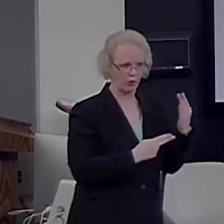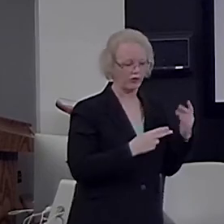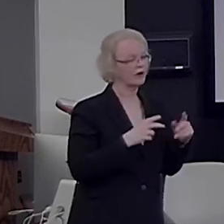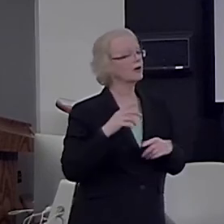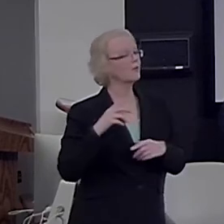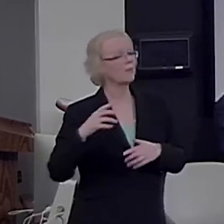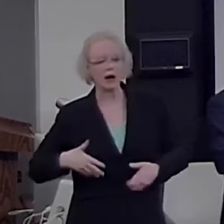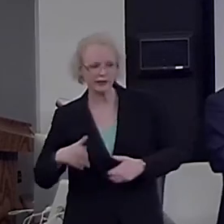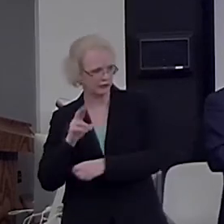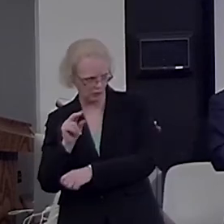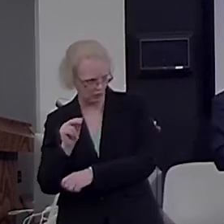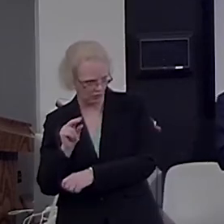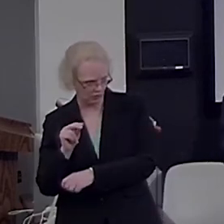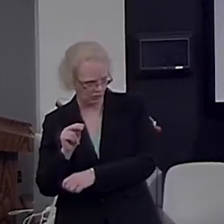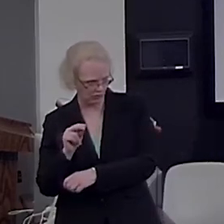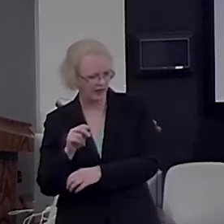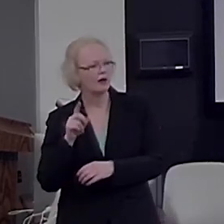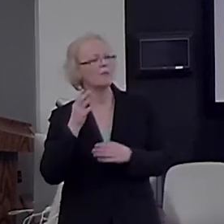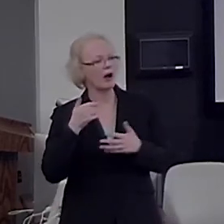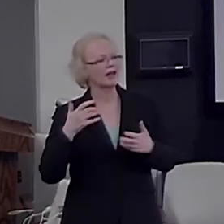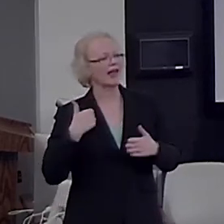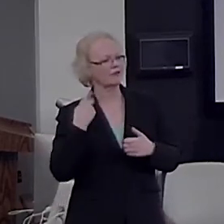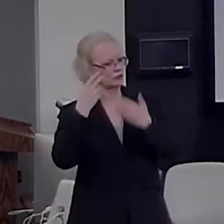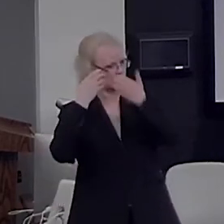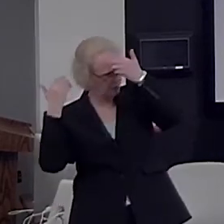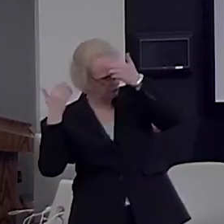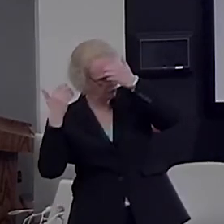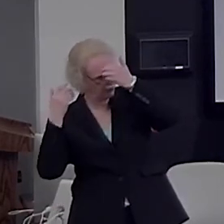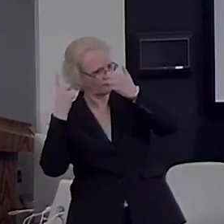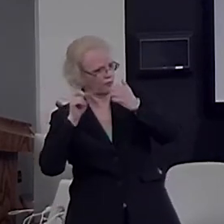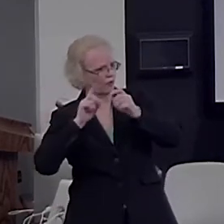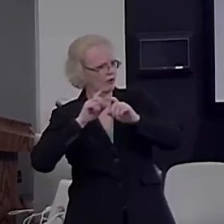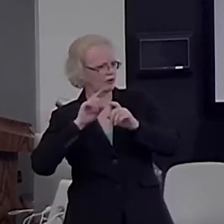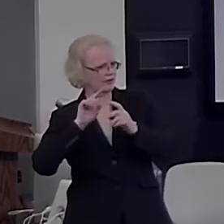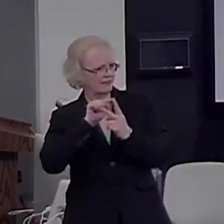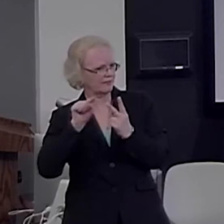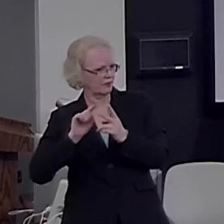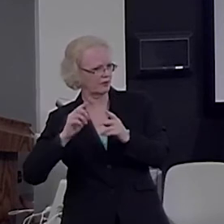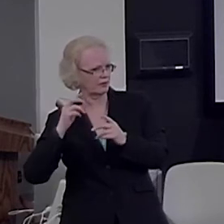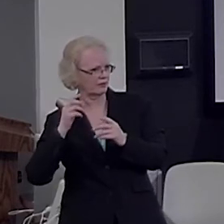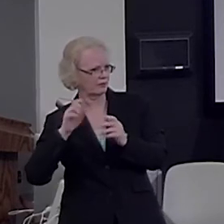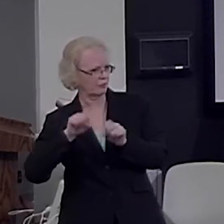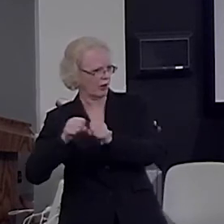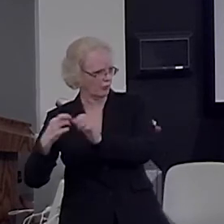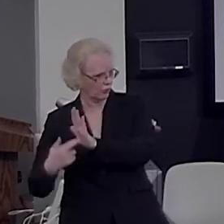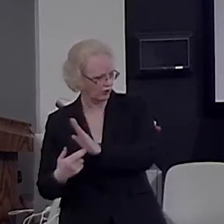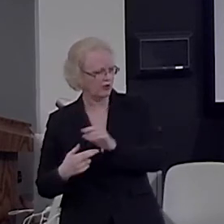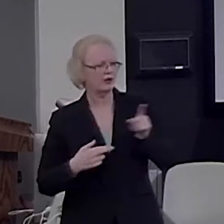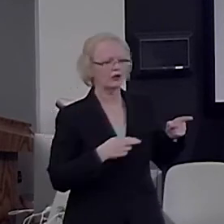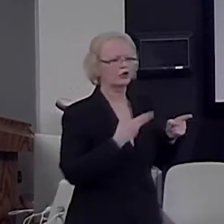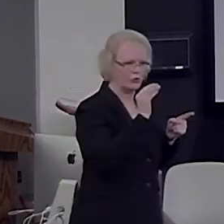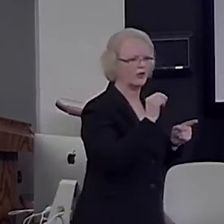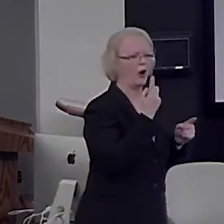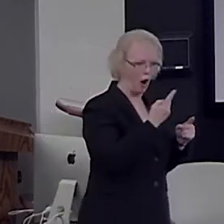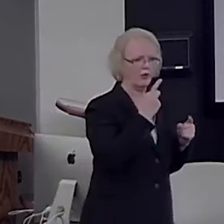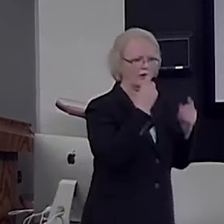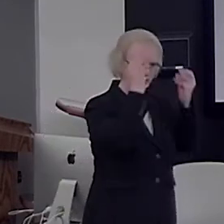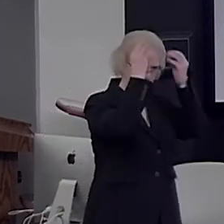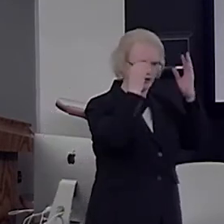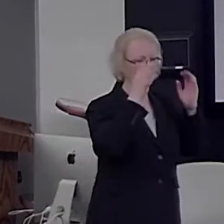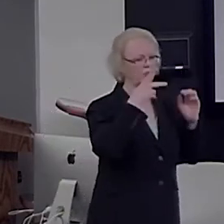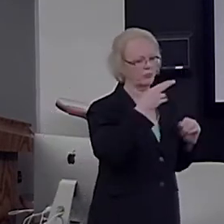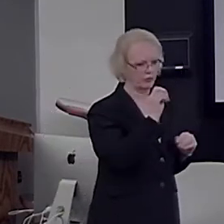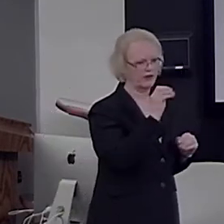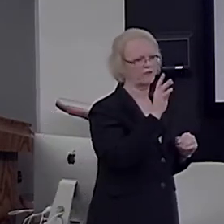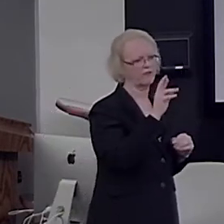networks, but they don't intersect with each other, okay? So, I can show that to you in the following way. We're asking whether